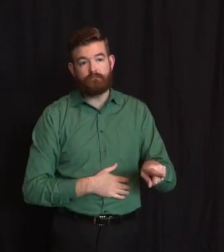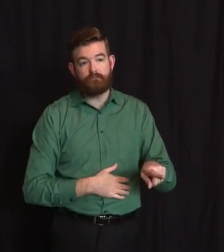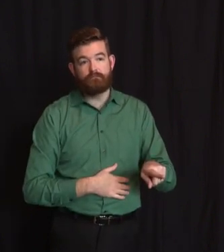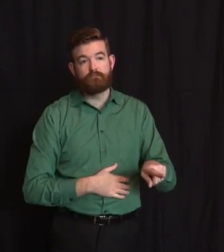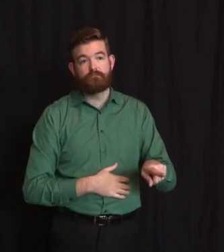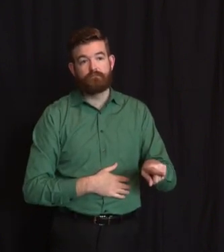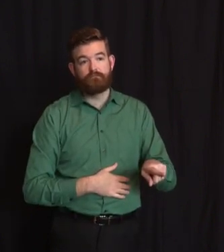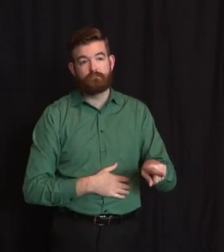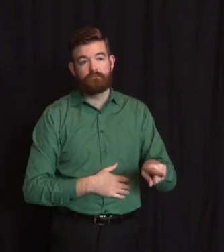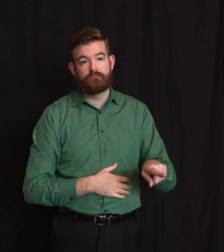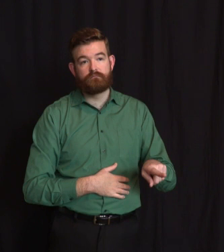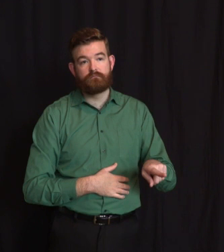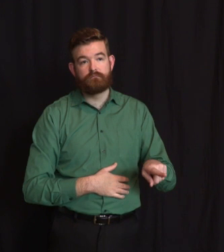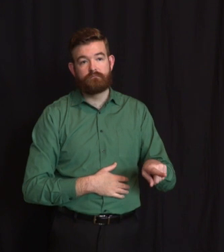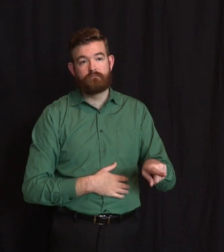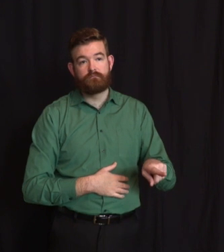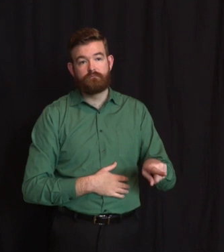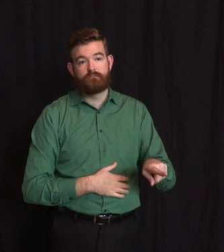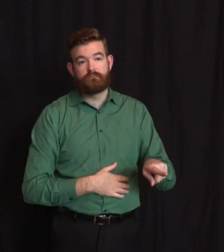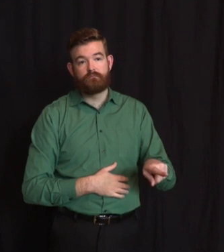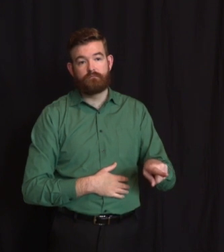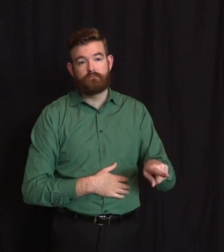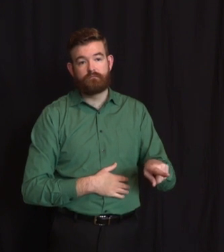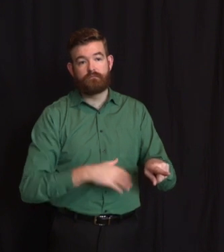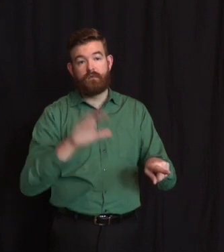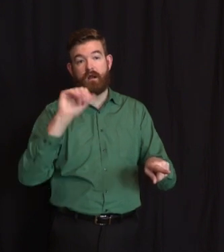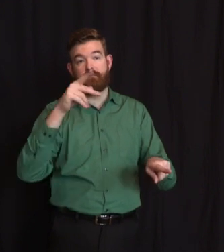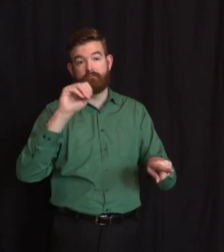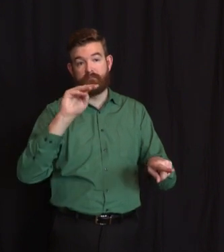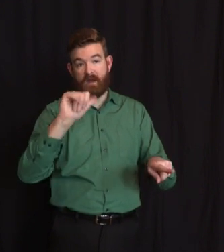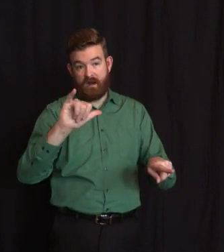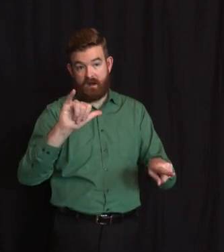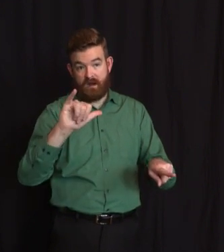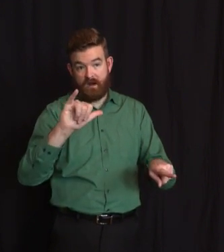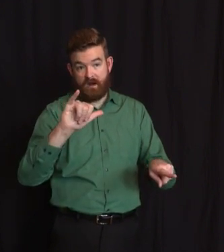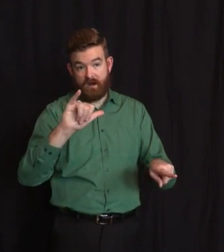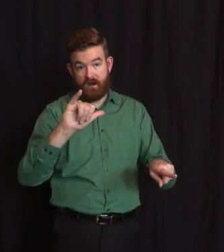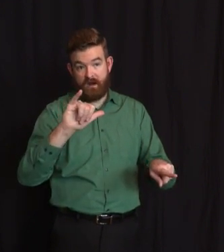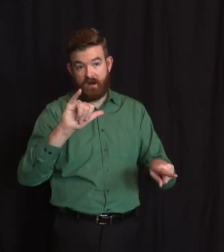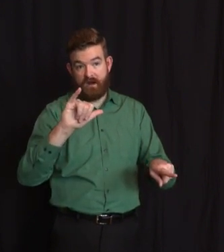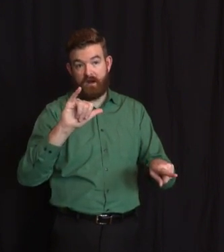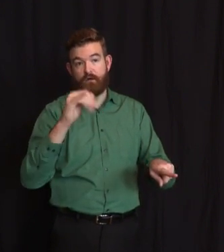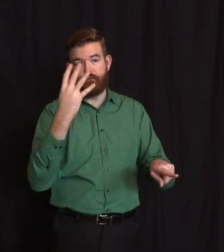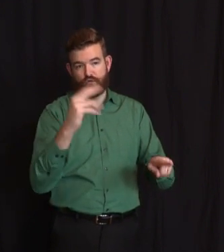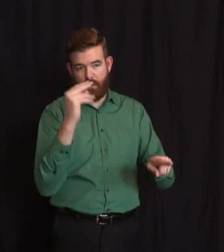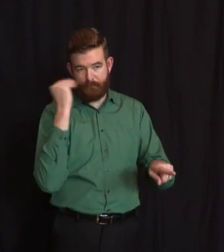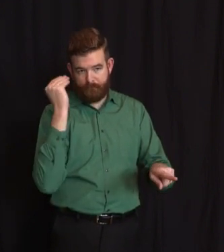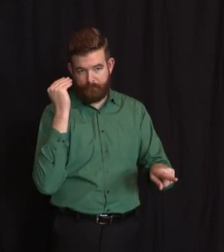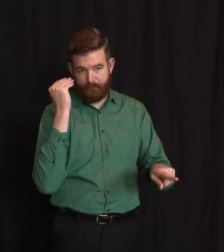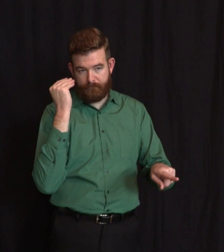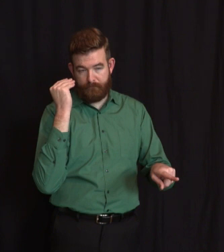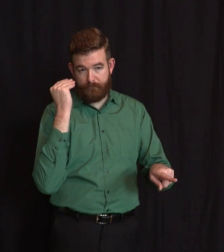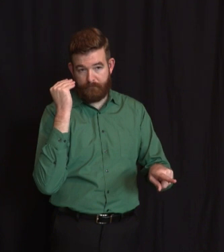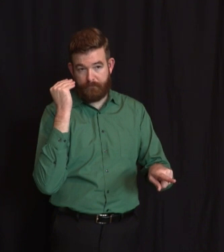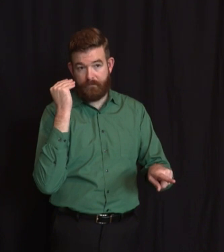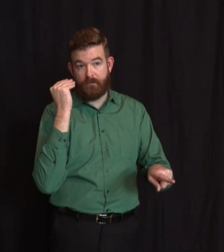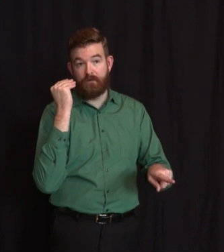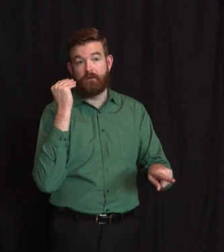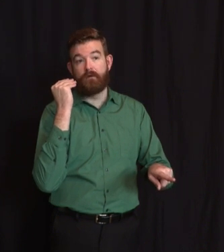In Cape May County, four facilities are affected, reporting 30 cases and two deaths.